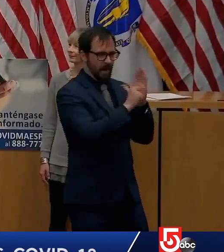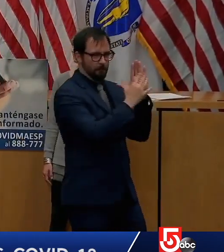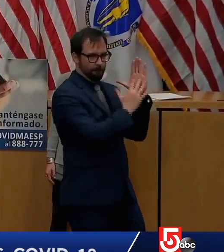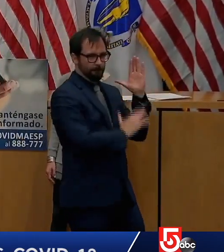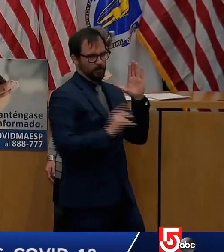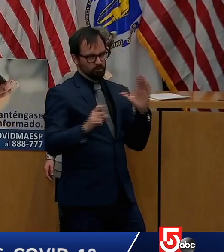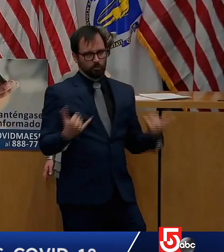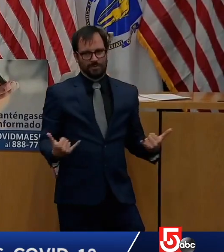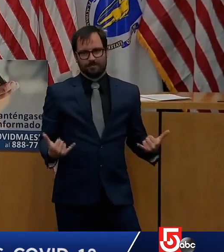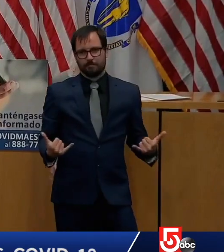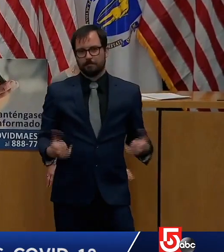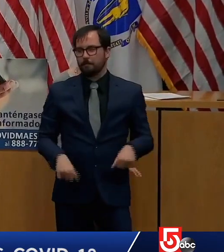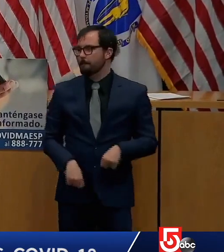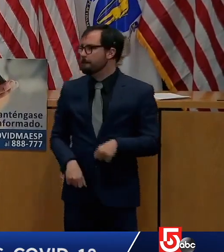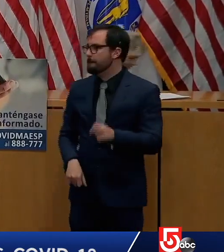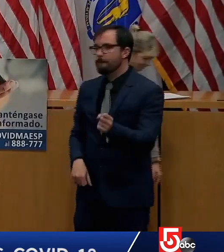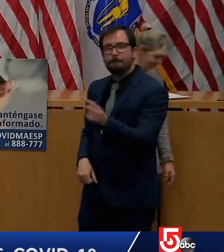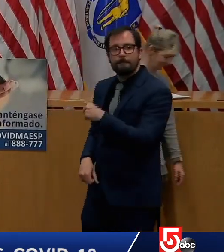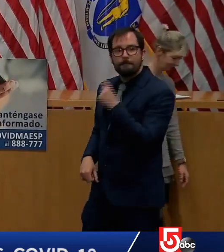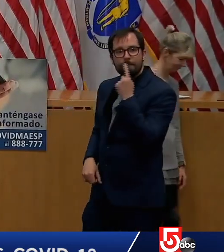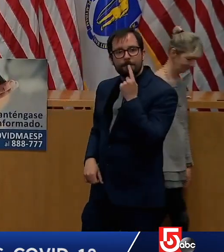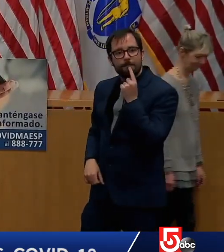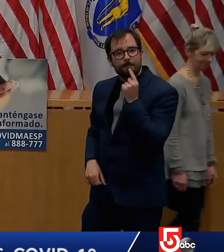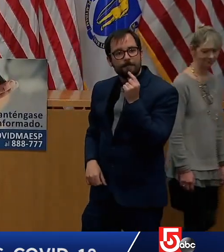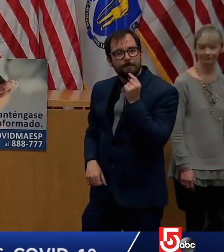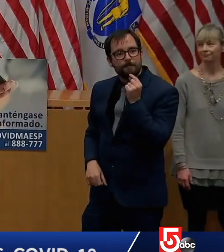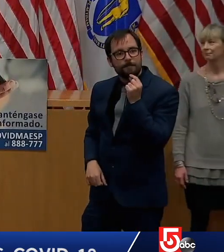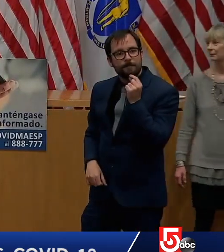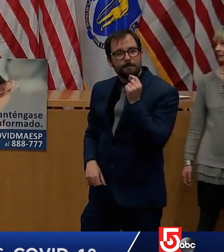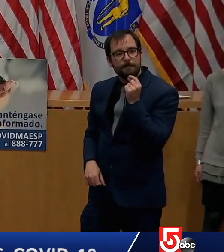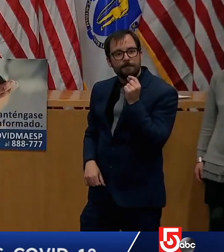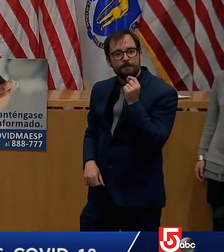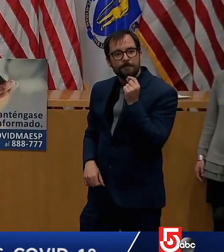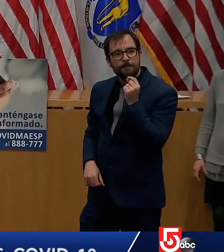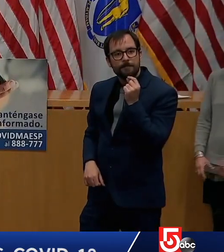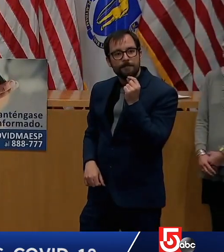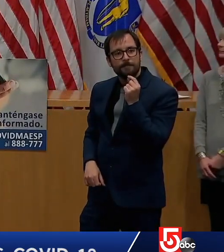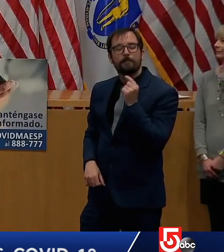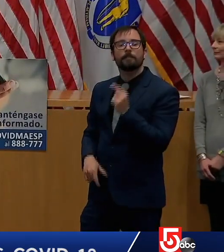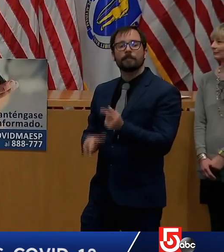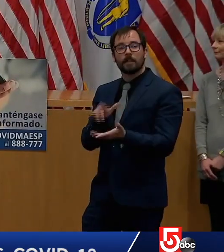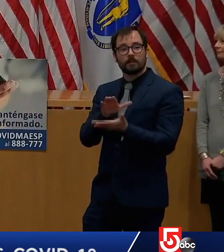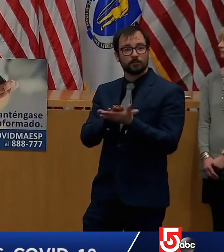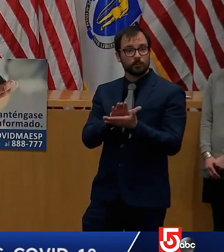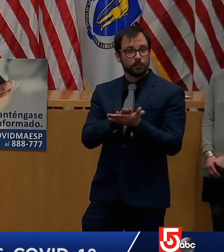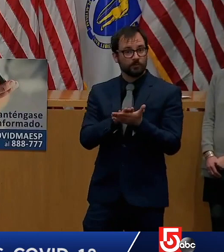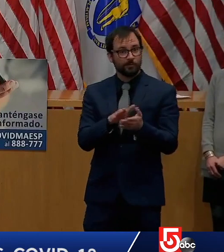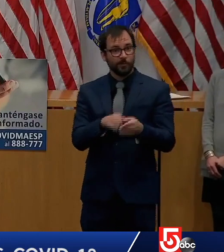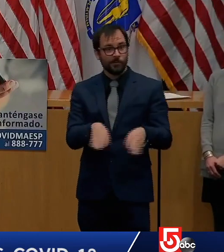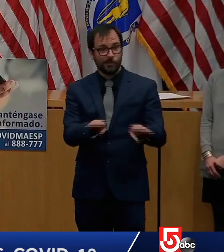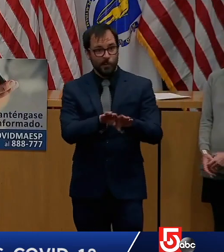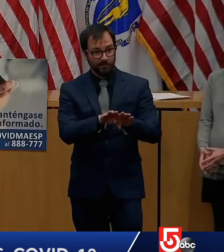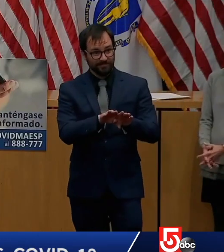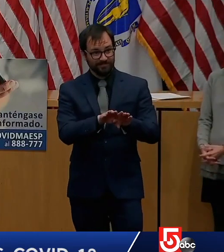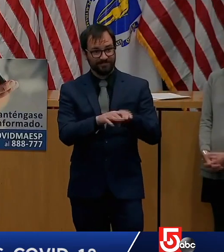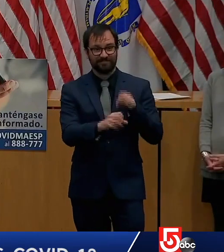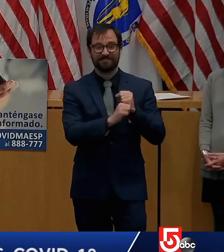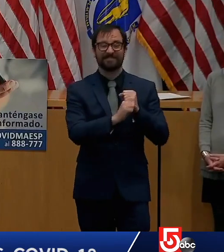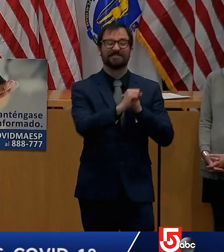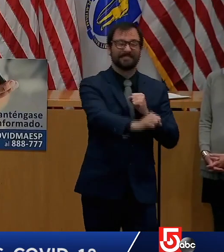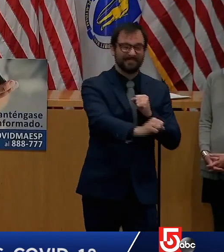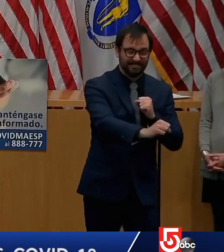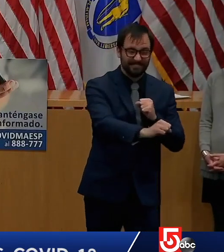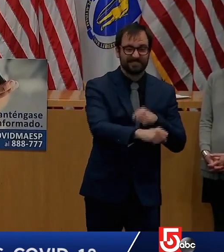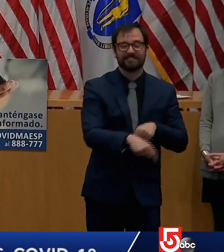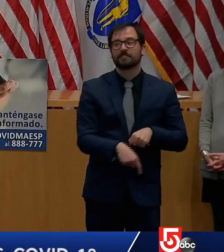May 4th? And if so, when could we expect a decision on that? I think what we're going to focus on for the short term is managing our way through the surge. I mean,